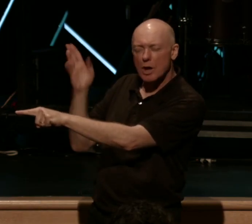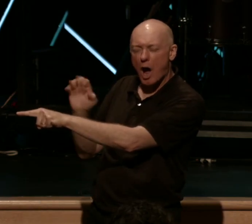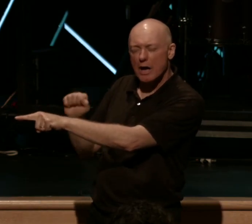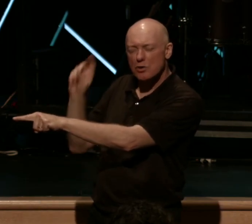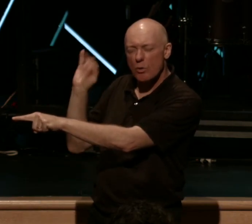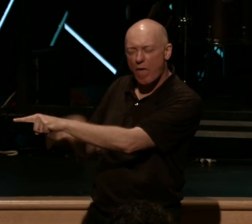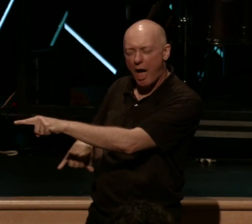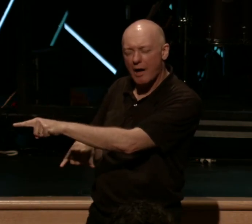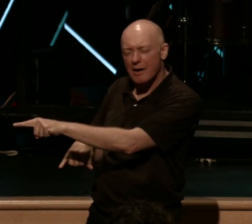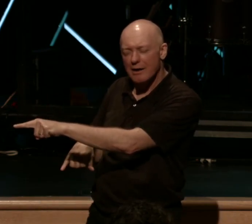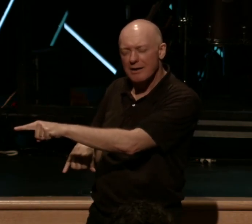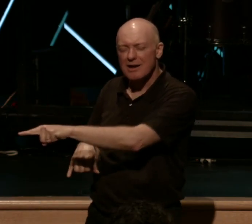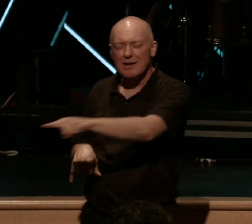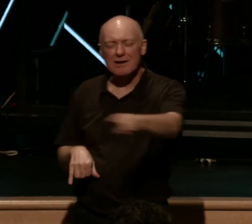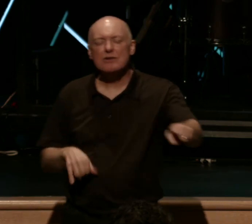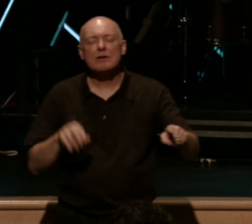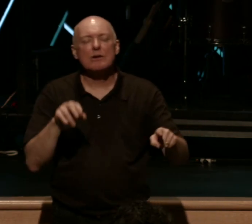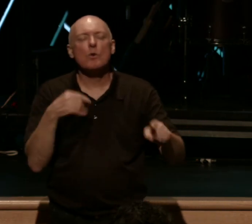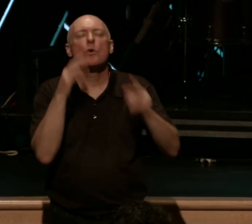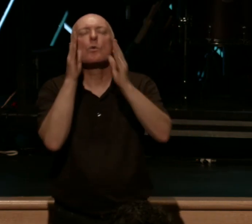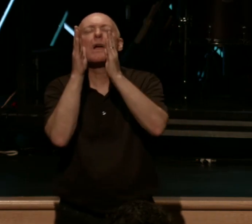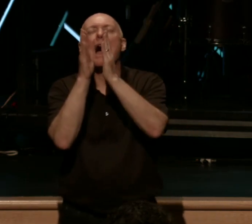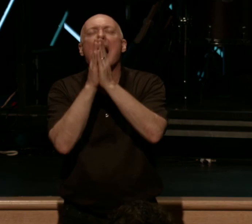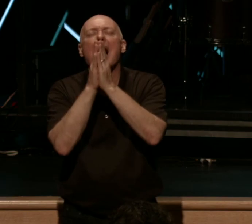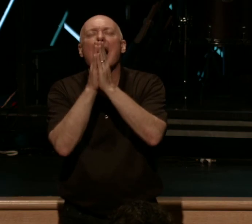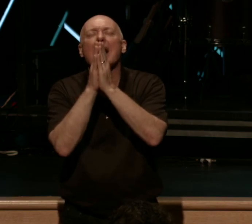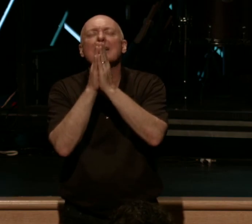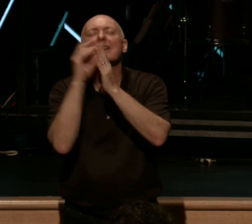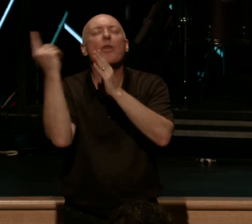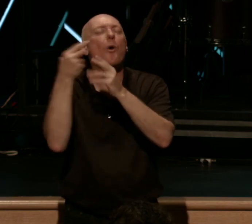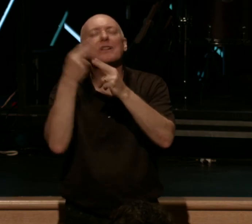You be glorified today, we ask it. And the only name we know how.